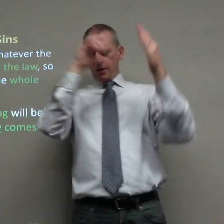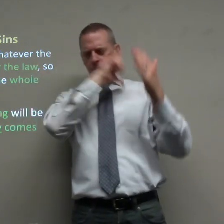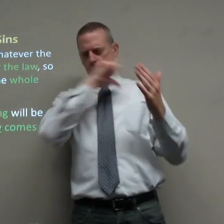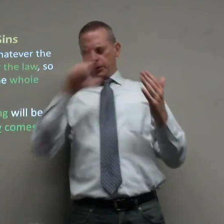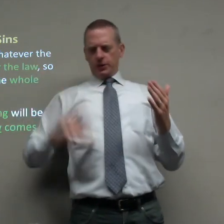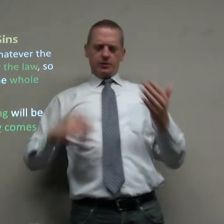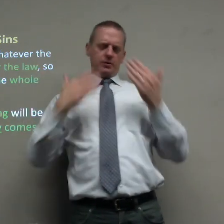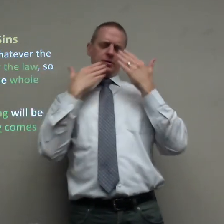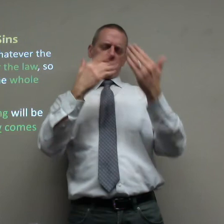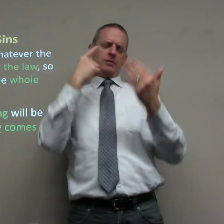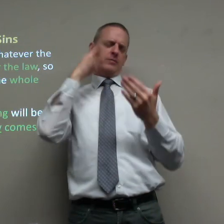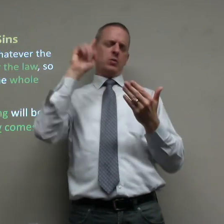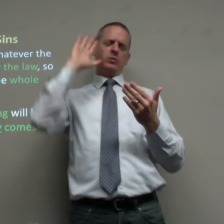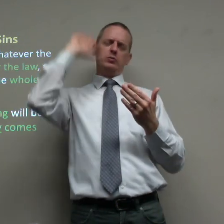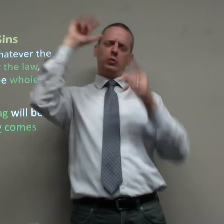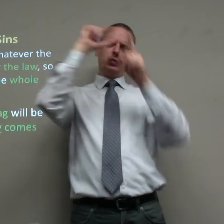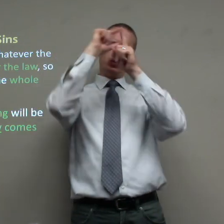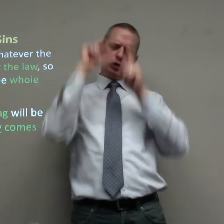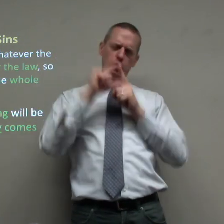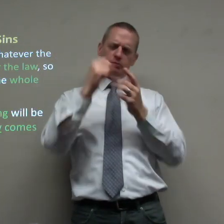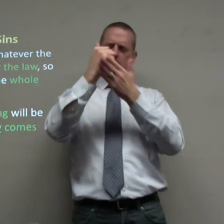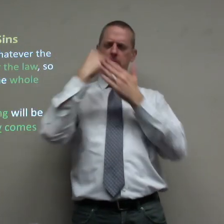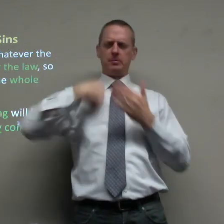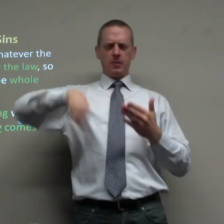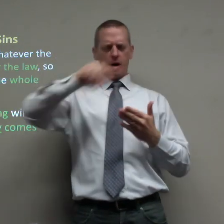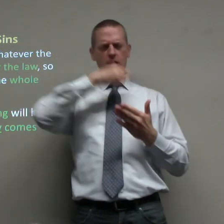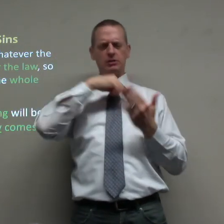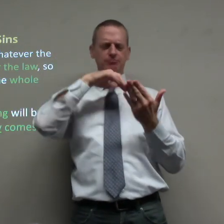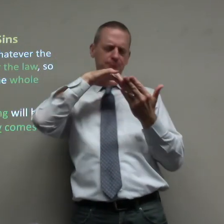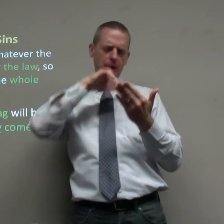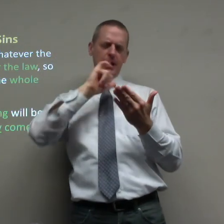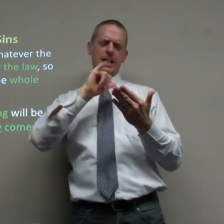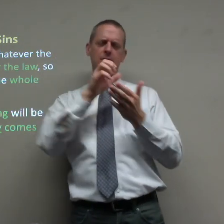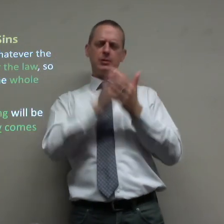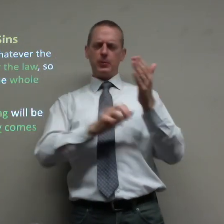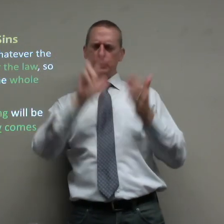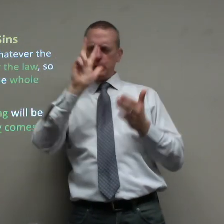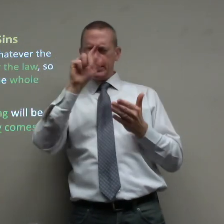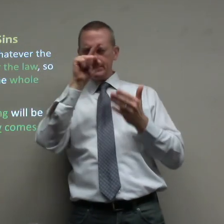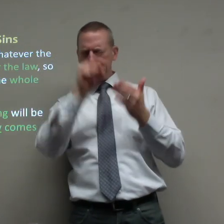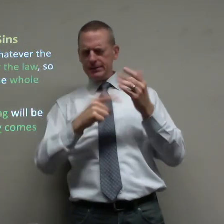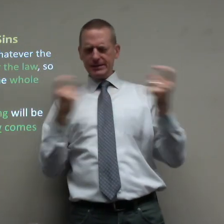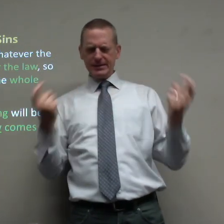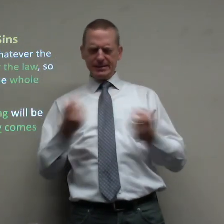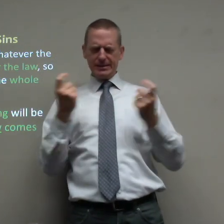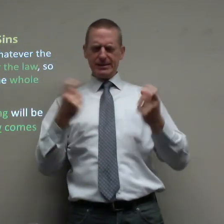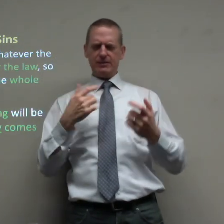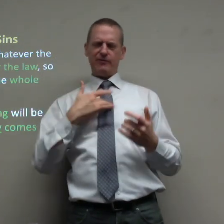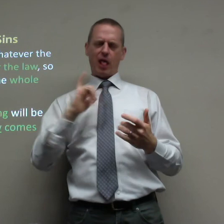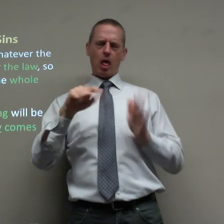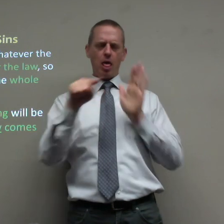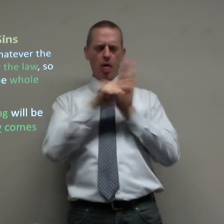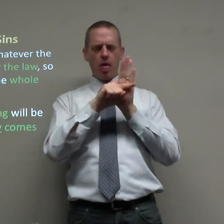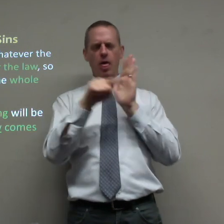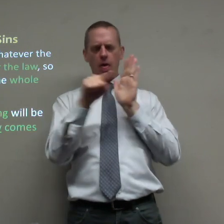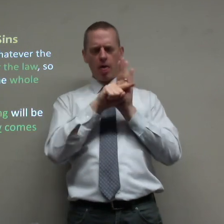Father, Lord, thank you for your word, for helping us study chapter three and the sins